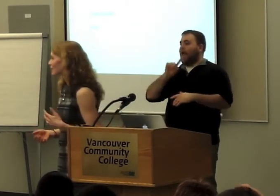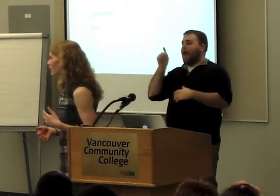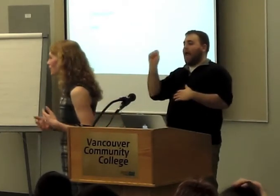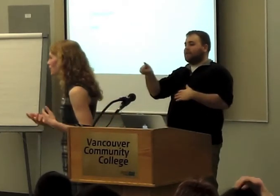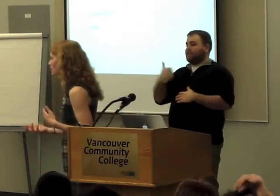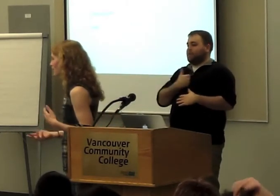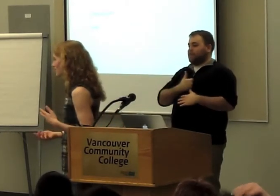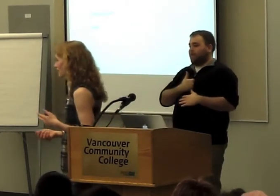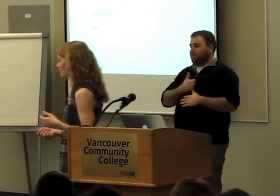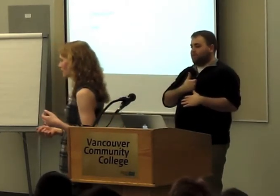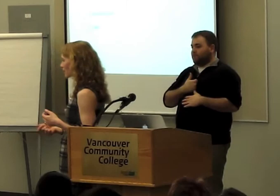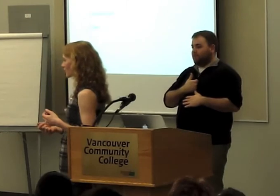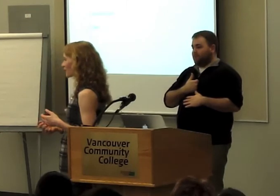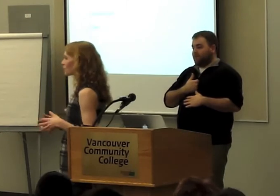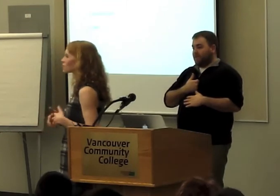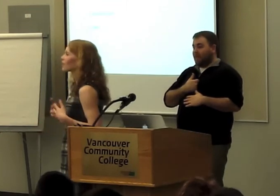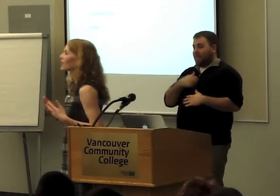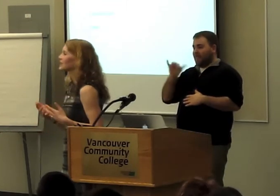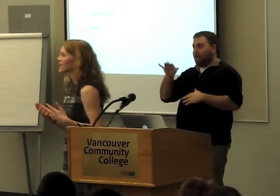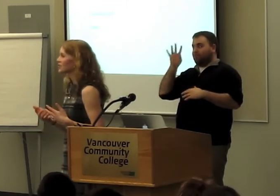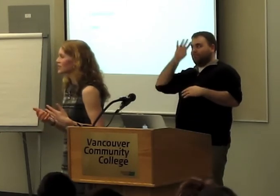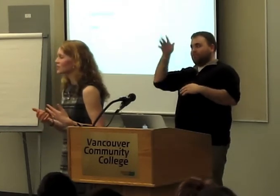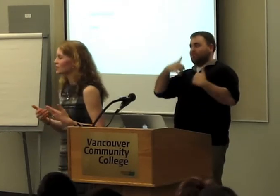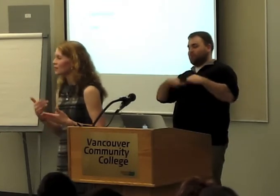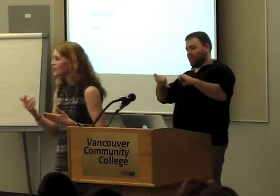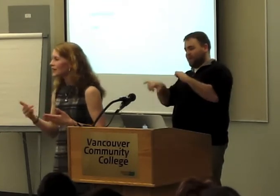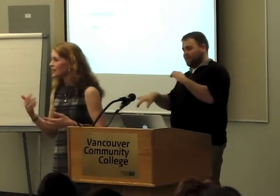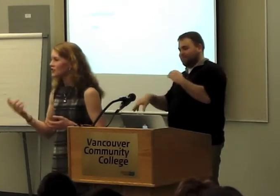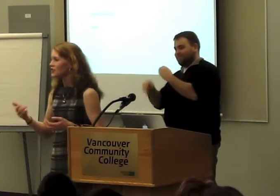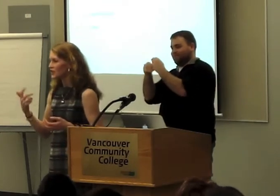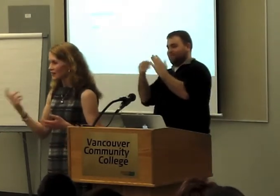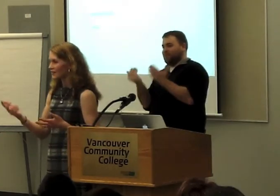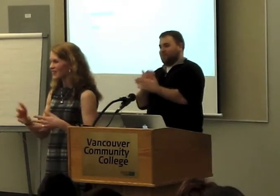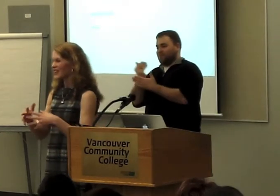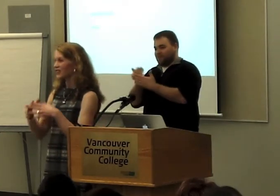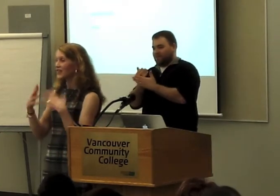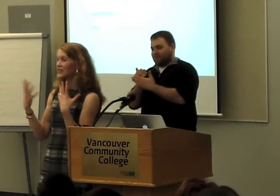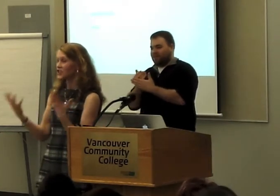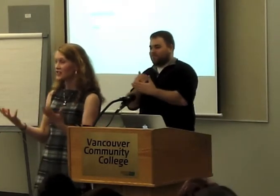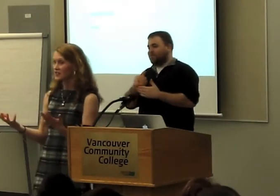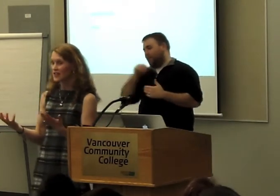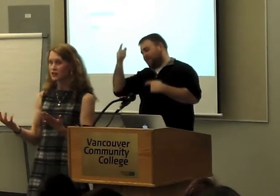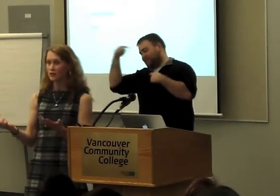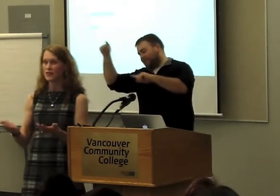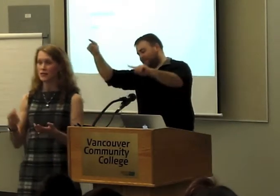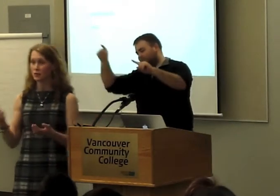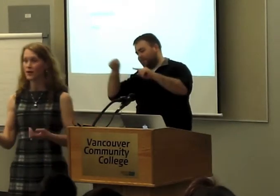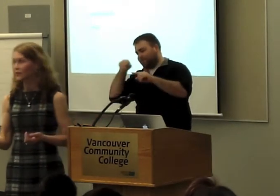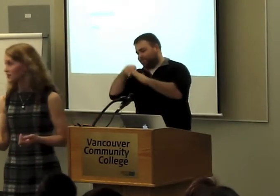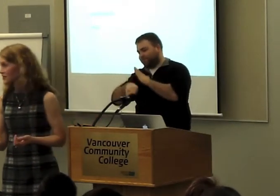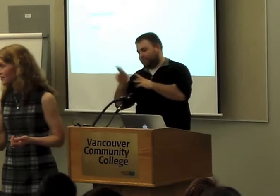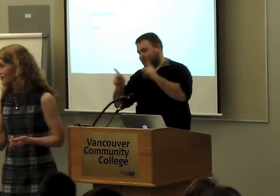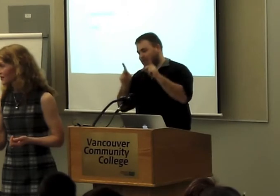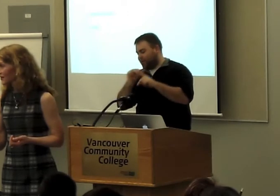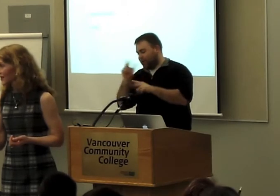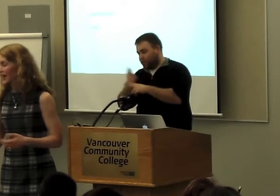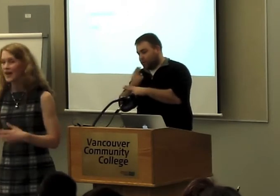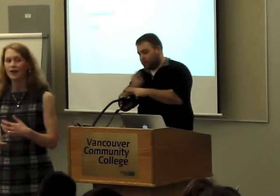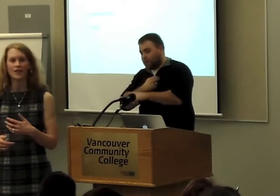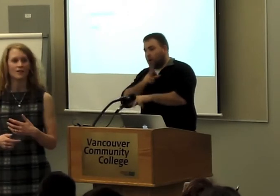is an example of how we're humanizing the meaning of it. We're drawing attention to the really ingenious nature of these squiggles